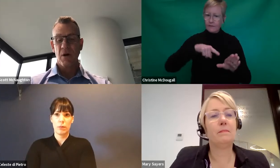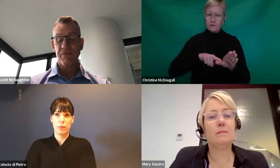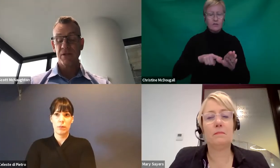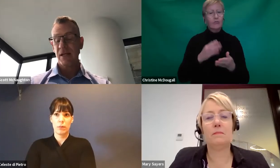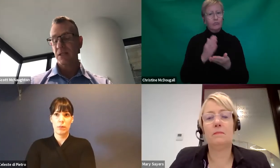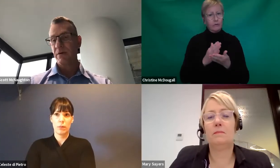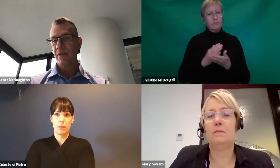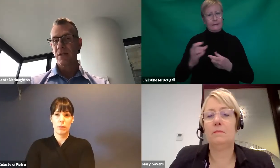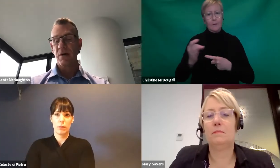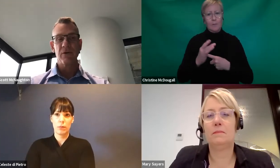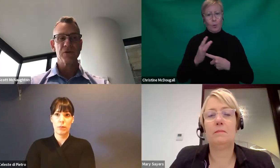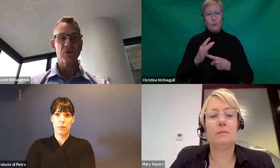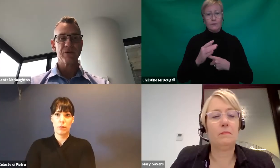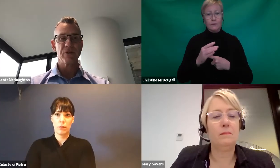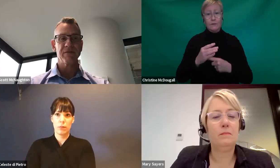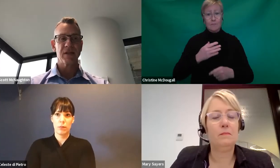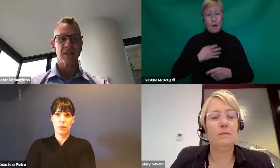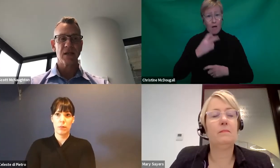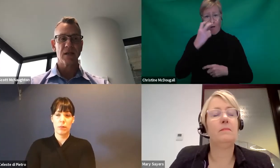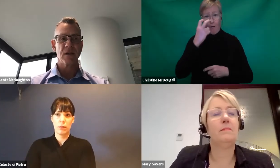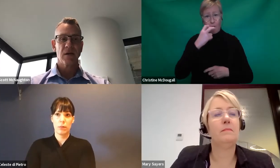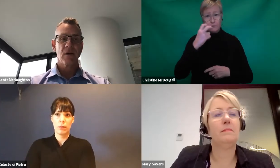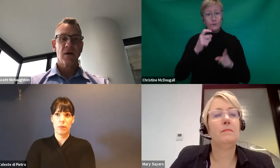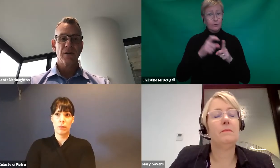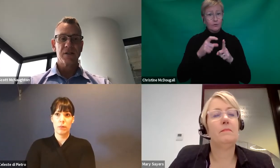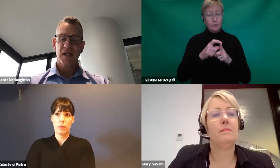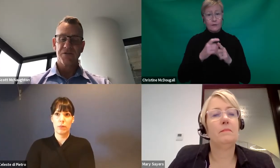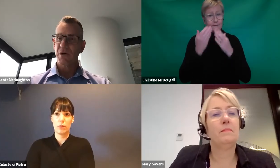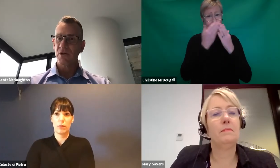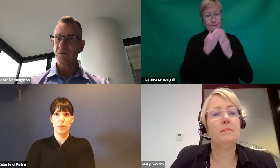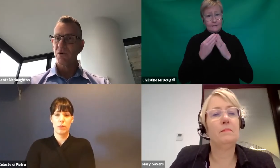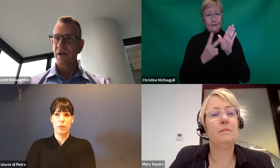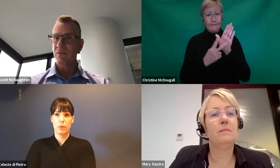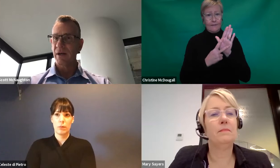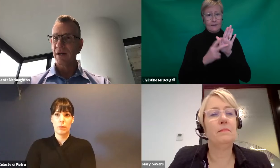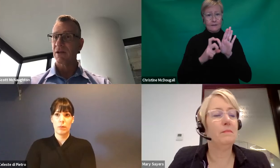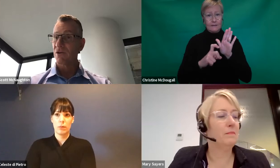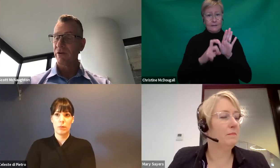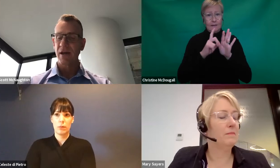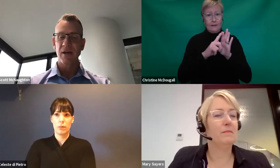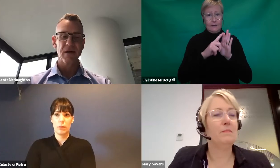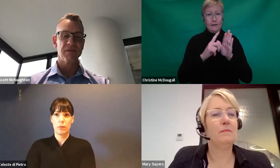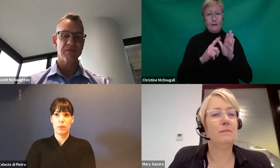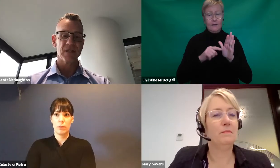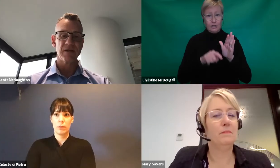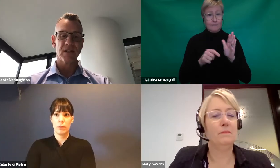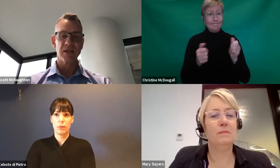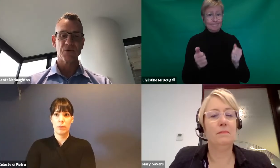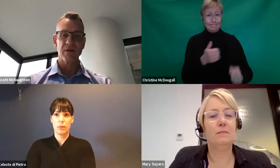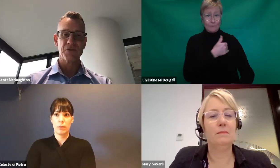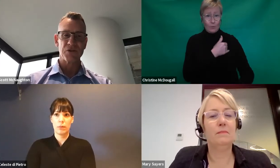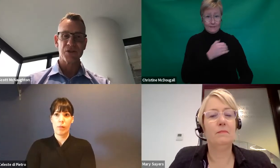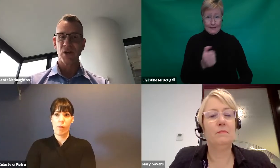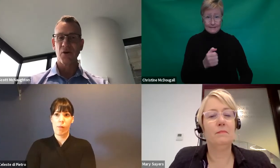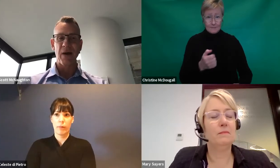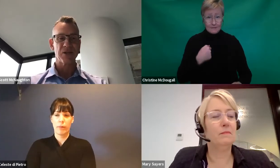My first-hand experience with this, my eldest daughter is doing VCE. I got a text from her this morning when in Victoria here that they've said year